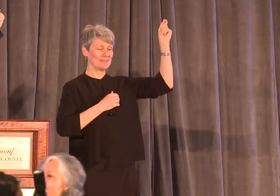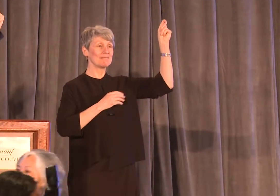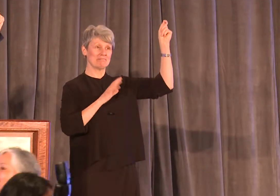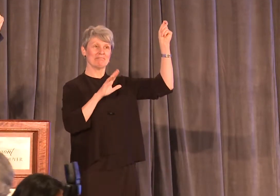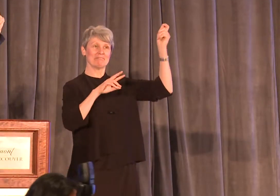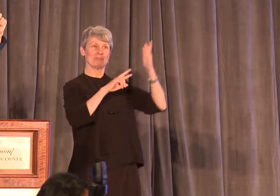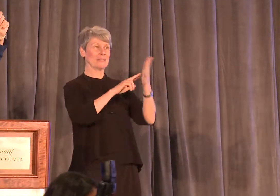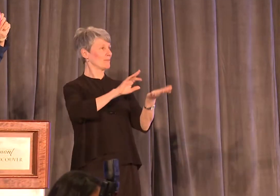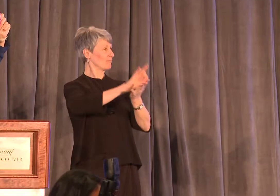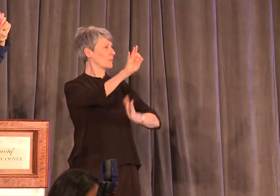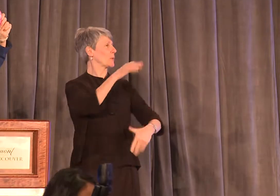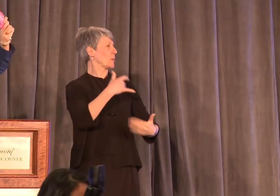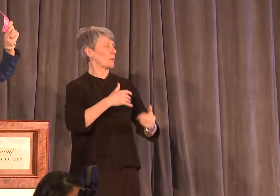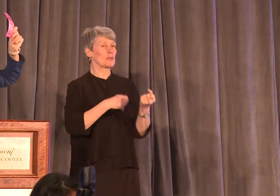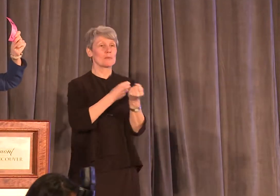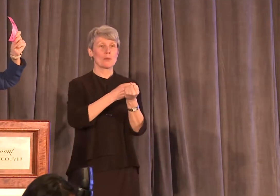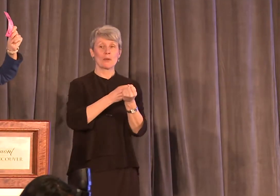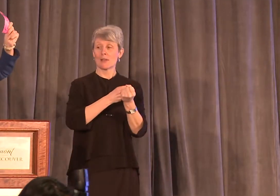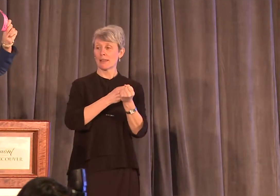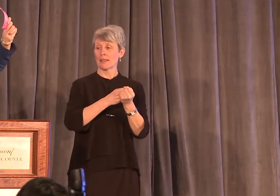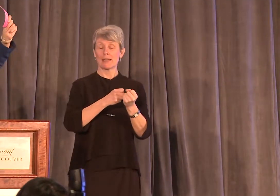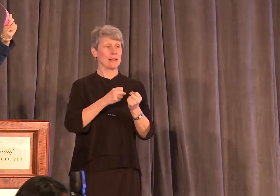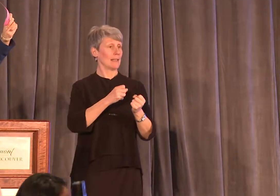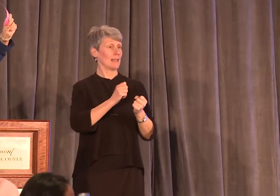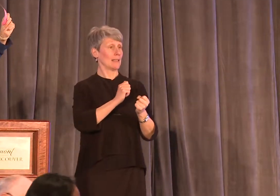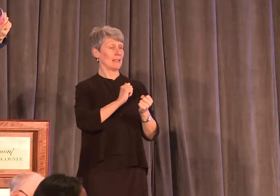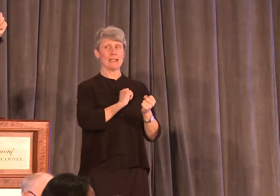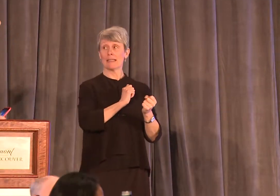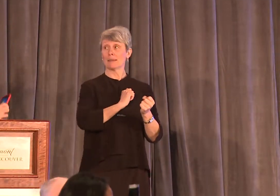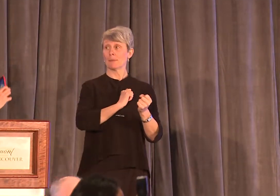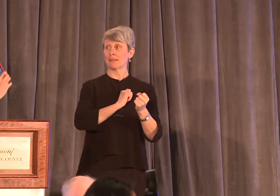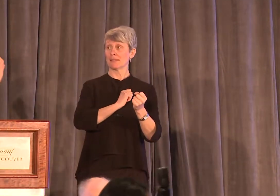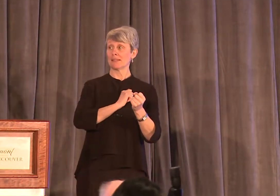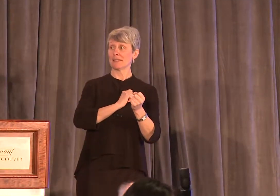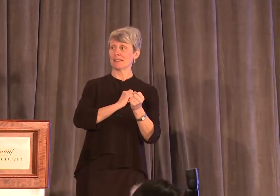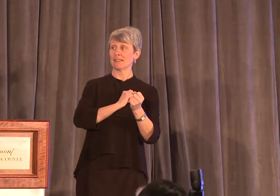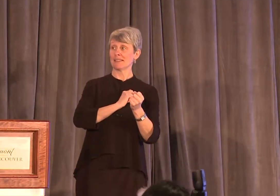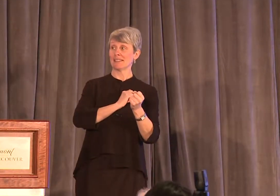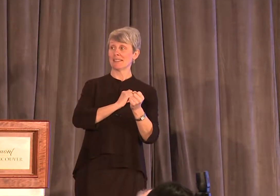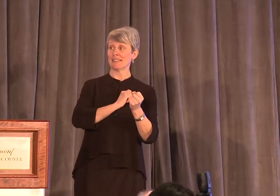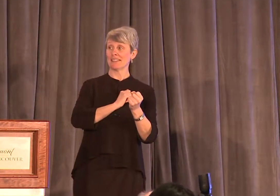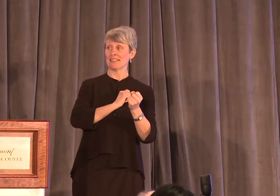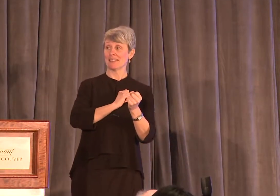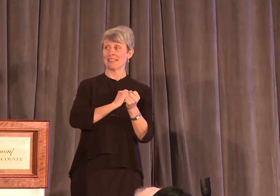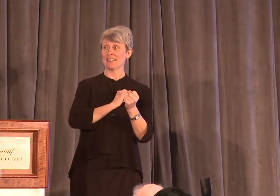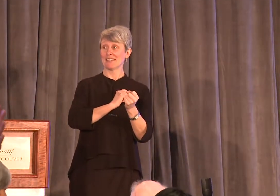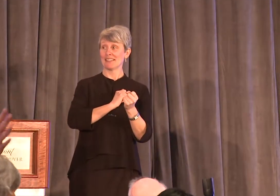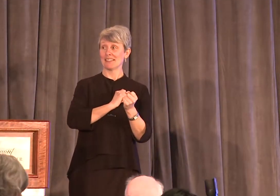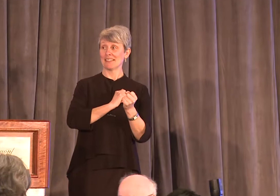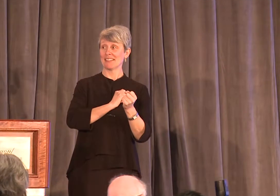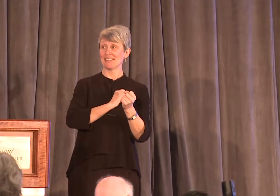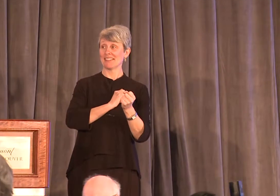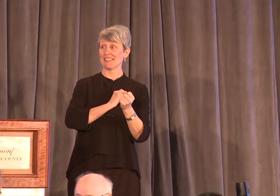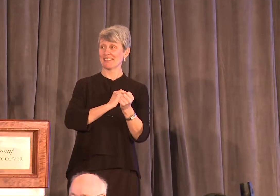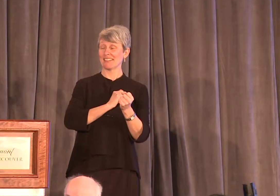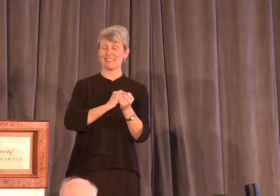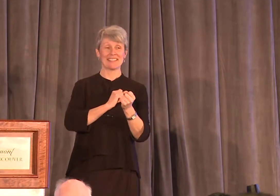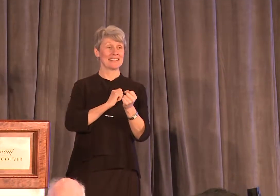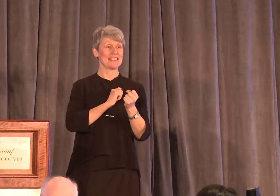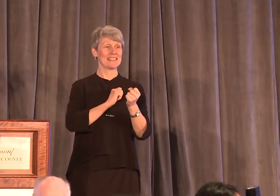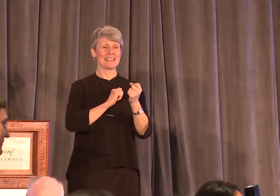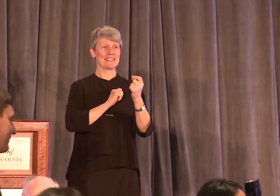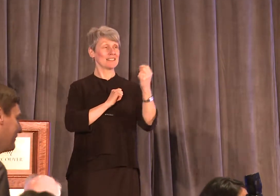I'll do a selfie, we've got our photographer up here, pink ribbons,